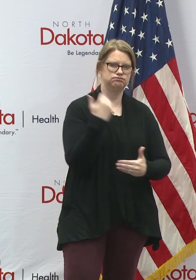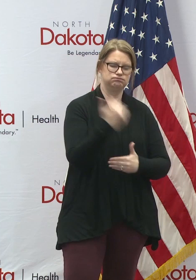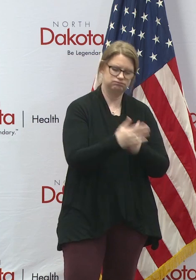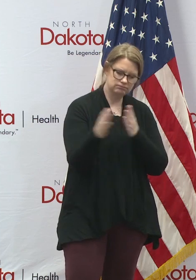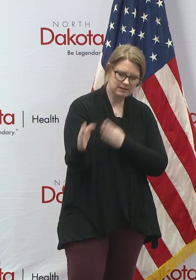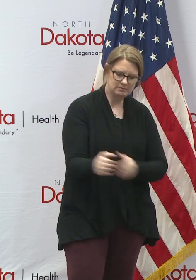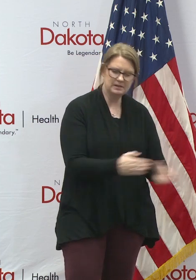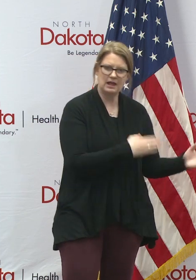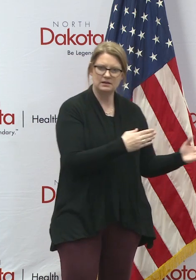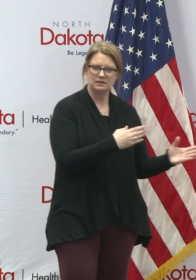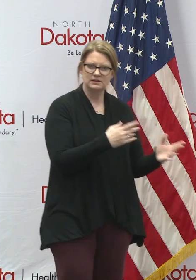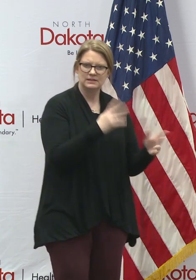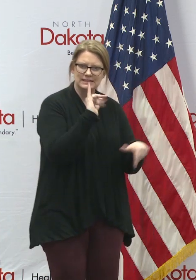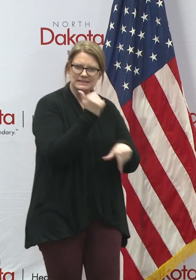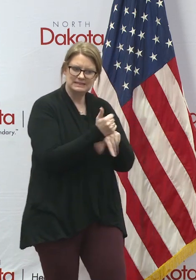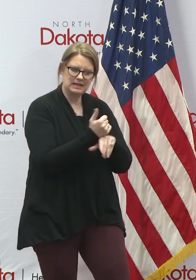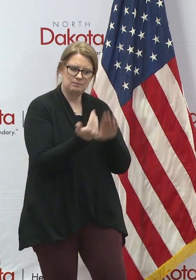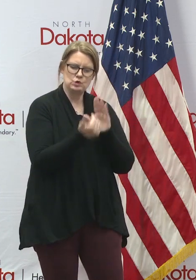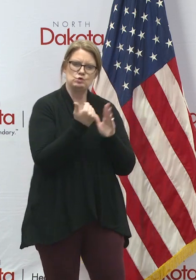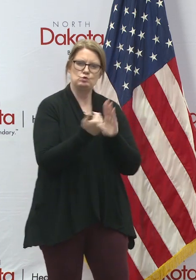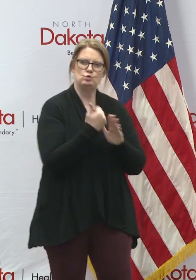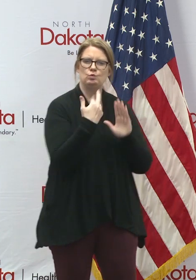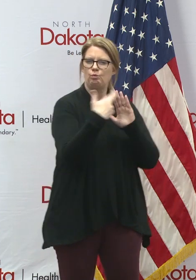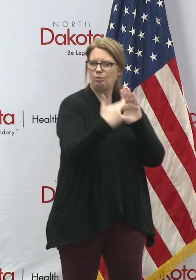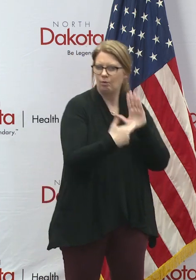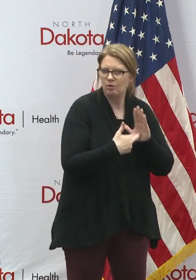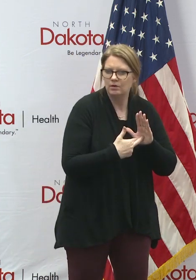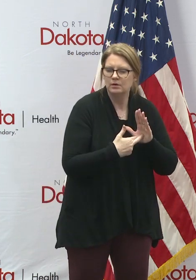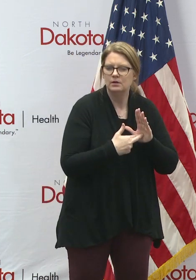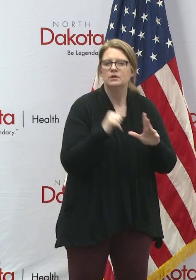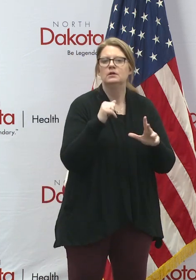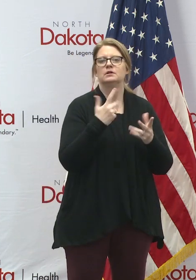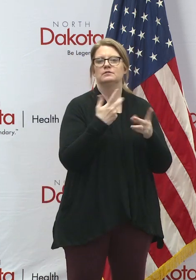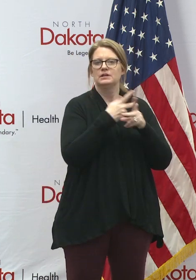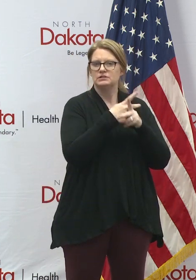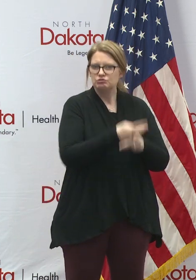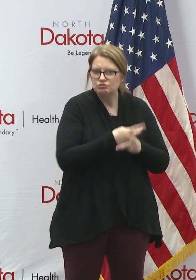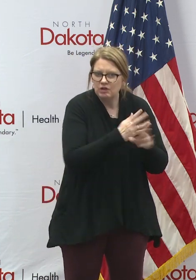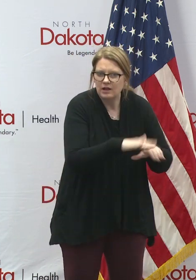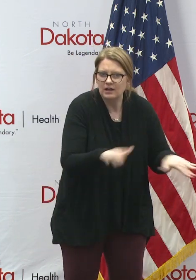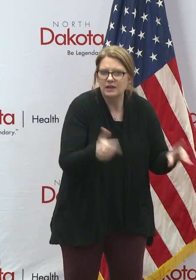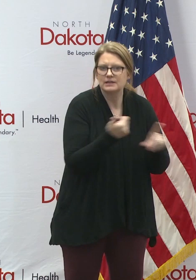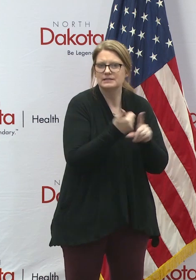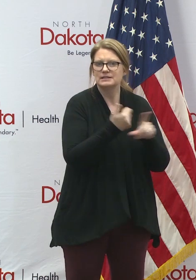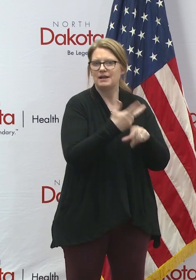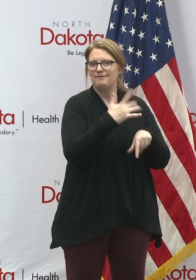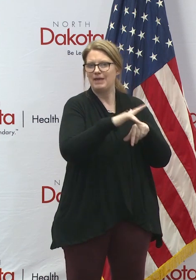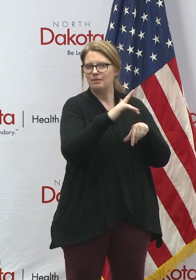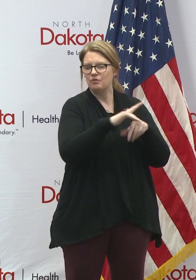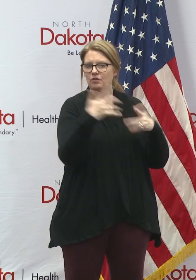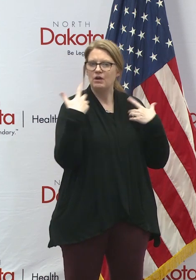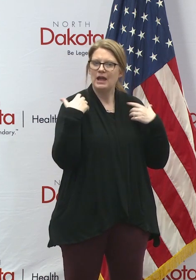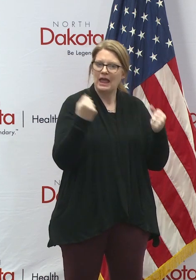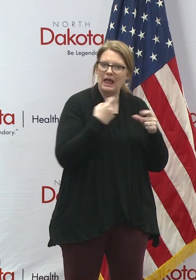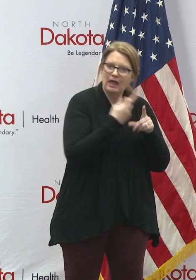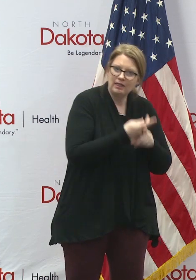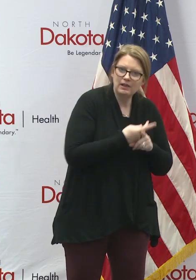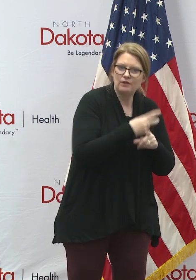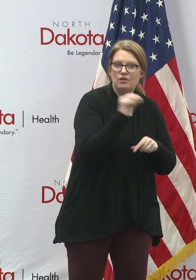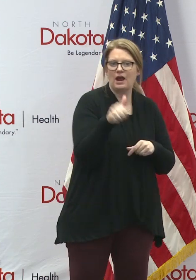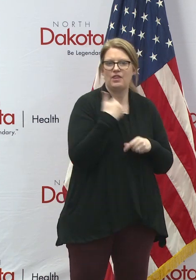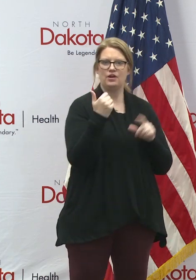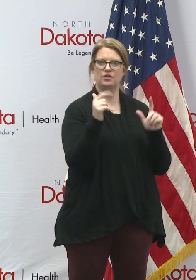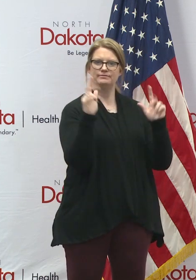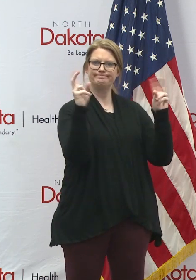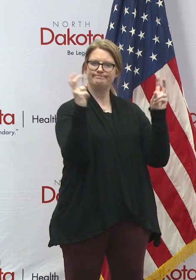operating guidelines to ensure that childcare is available for healthcare and other lifeline workers during